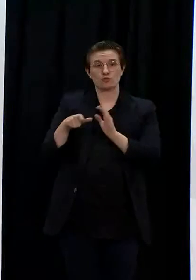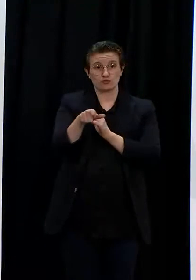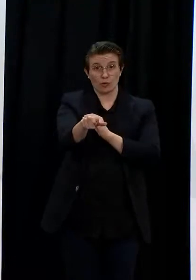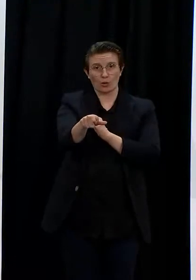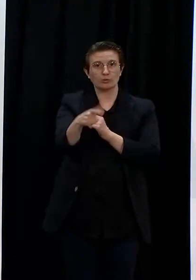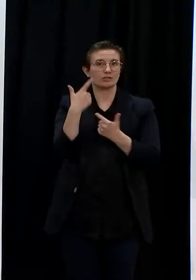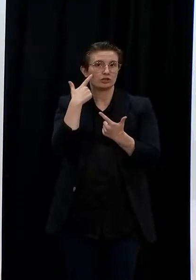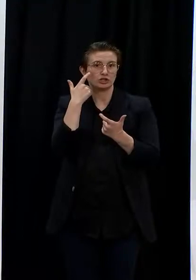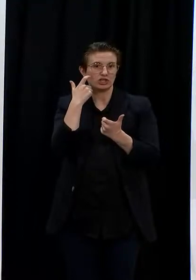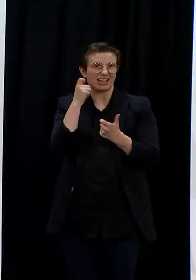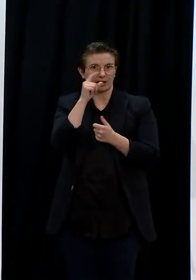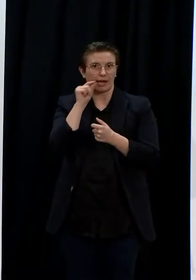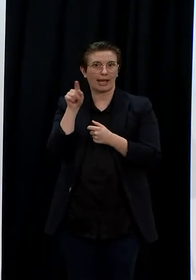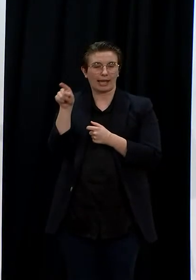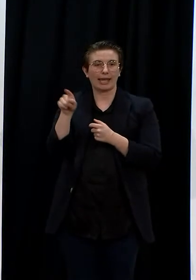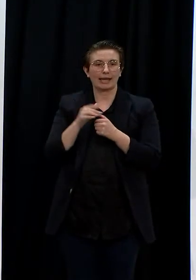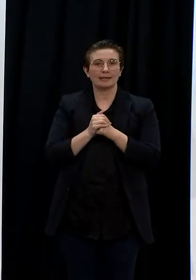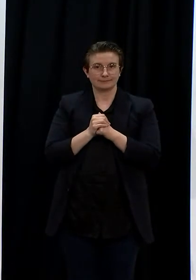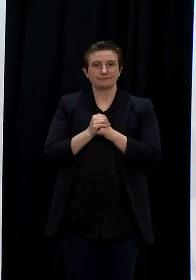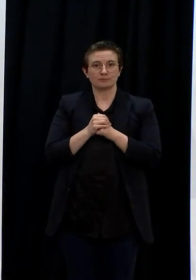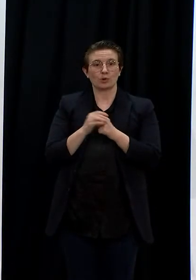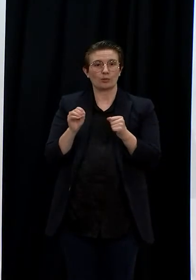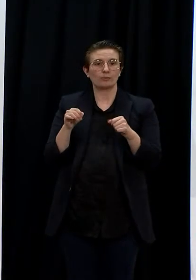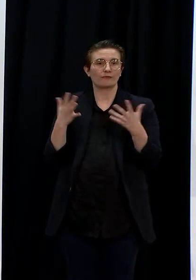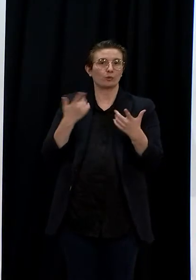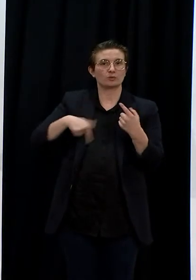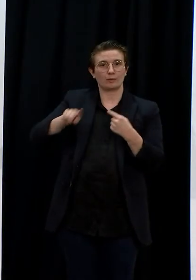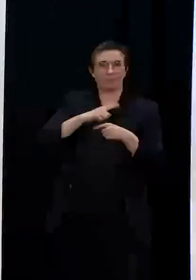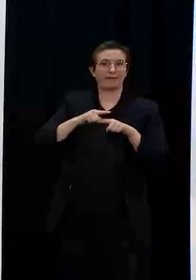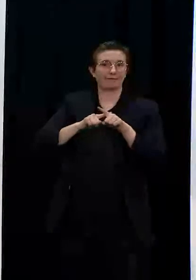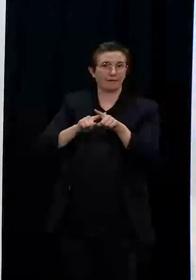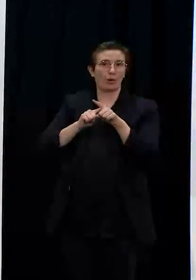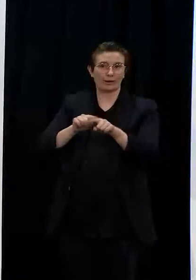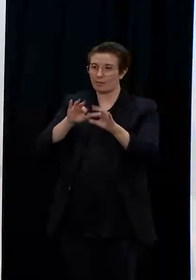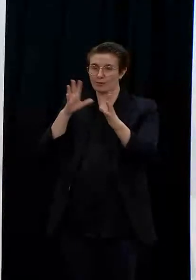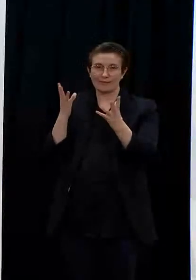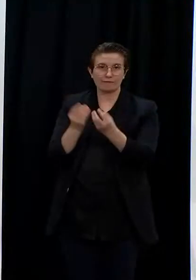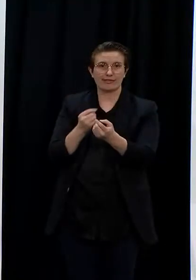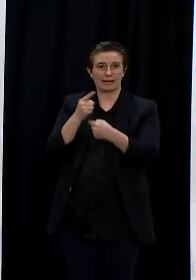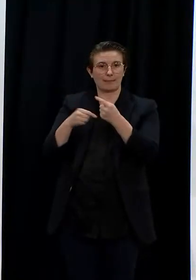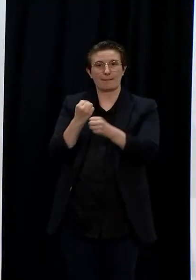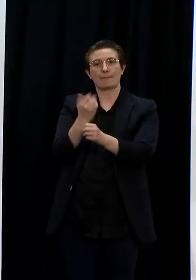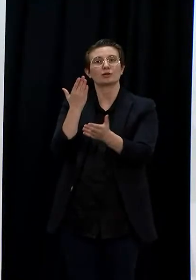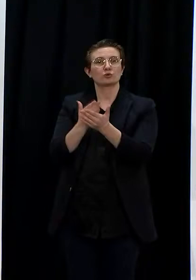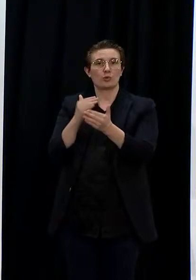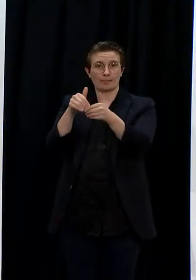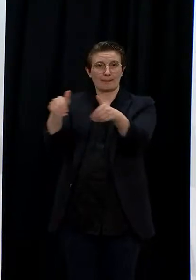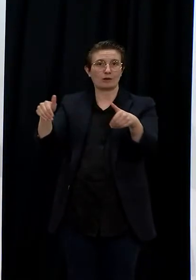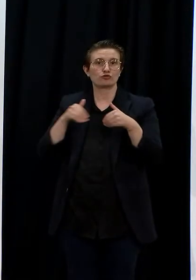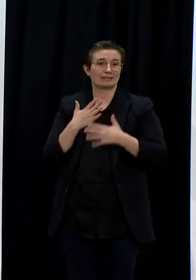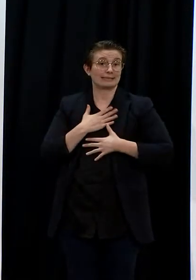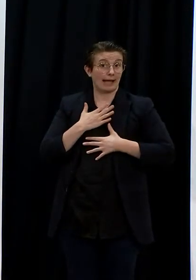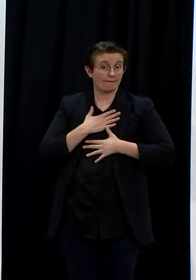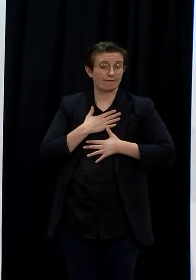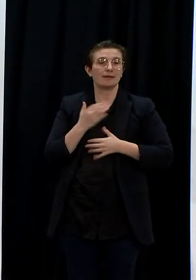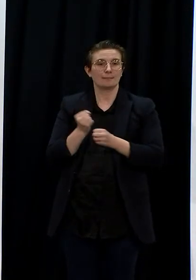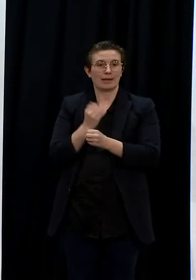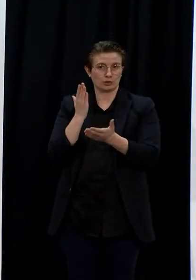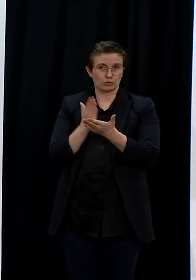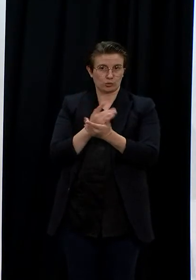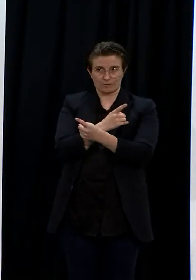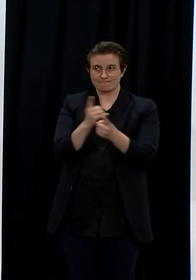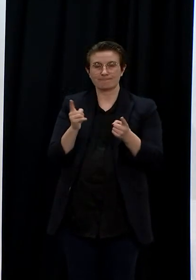on day one of level three has been good. A couple of reminders though. Level three this time is different for Delta and